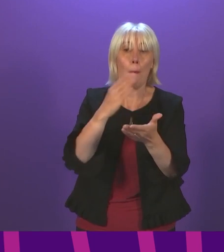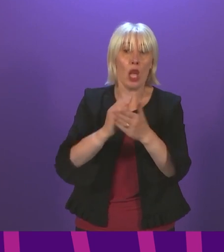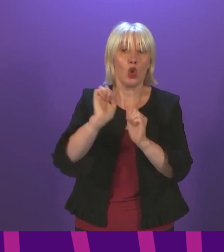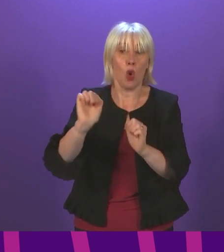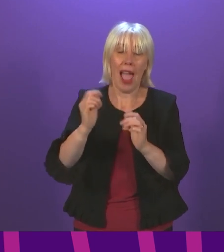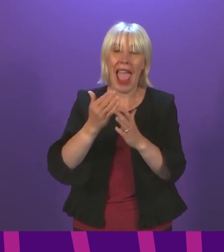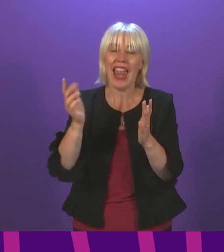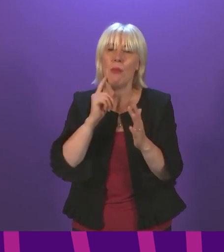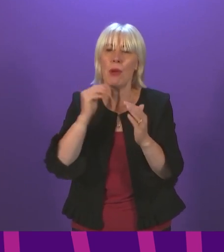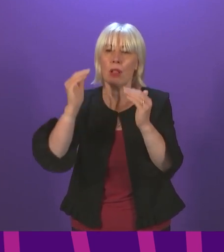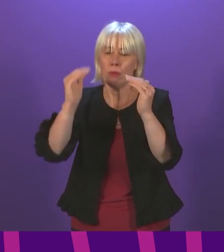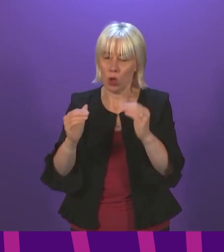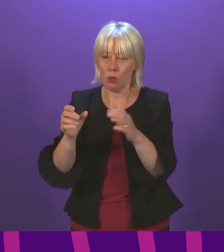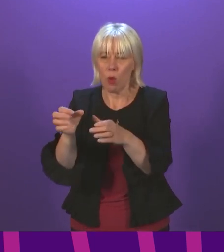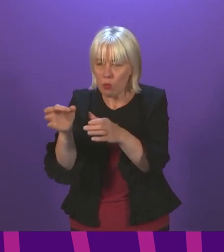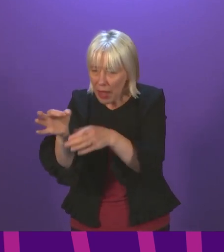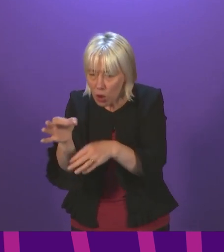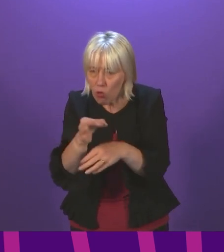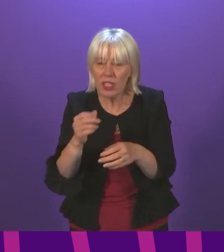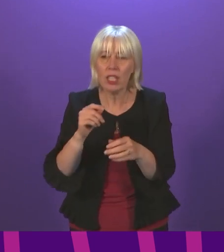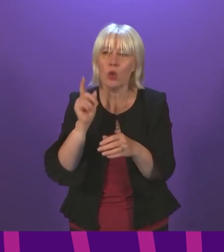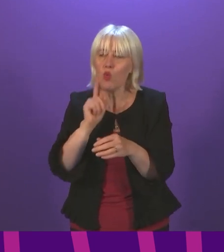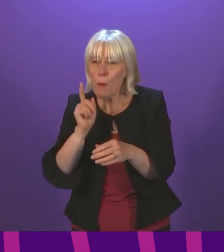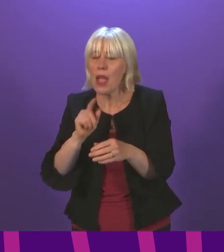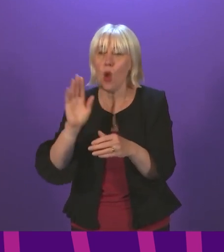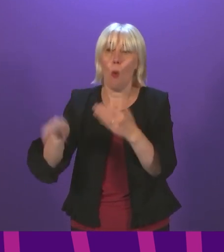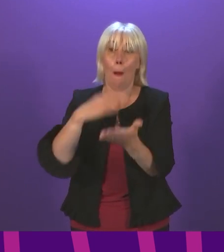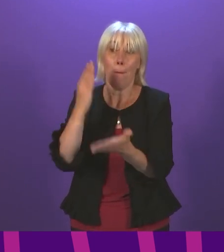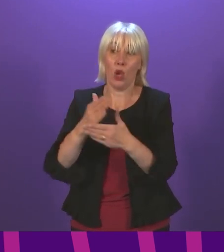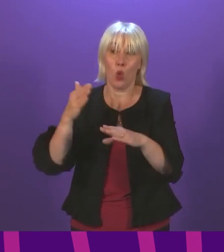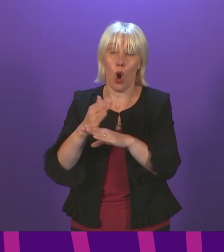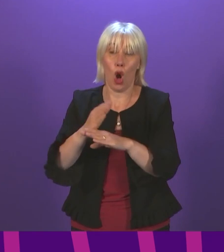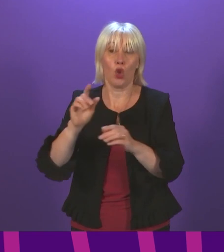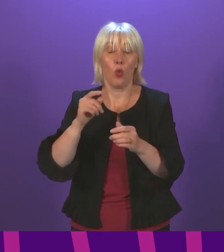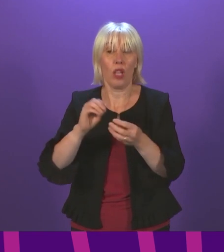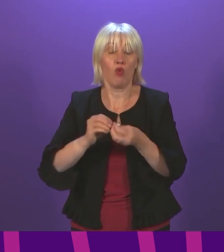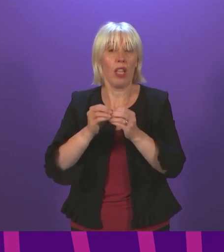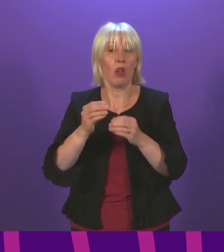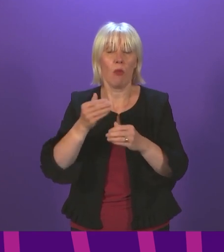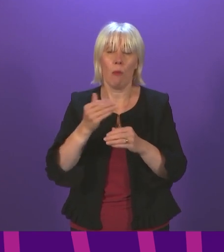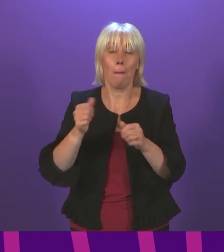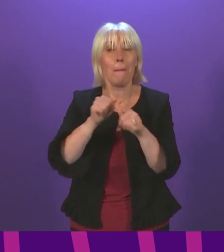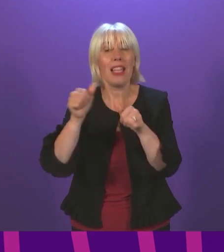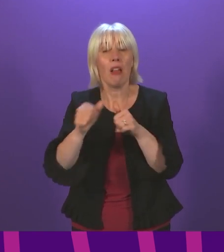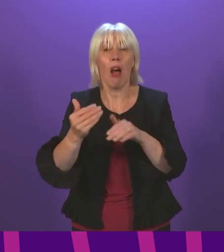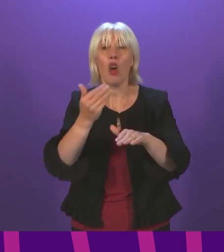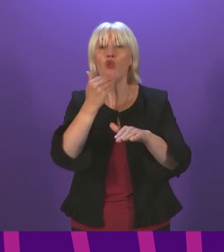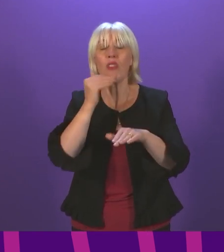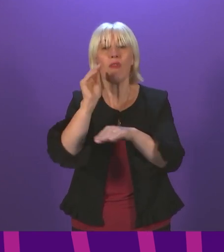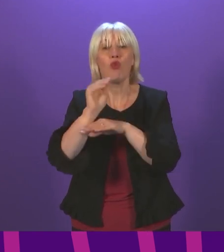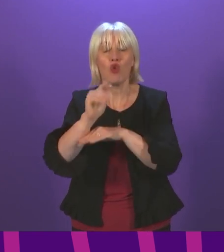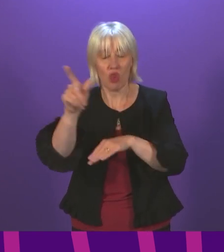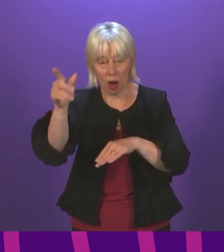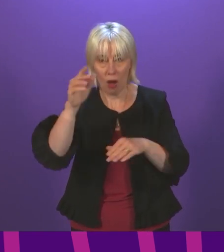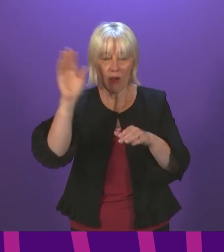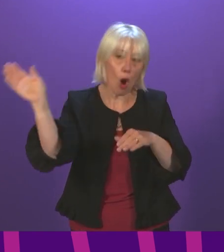voices of underrepresented groups and actively work to make sure we are creating a better, greener future for all. More generally, we have committed to taking forward a programme